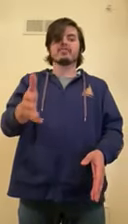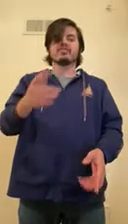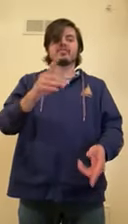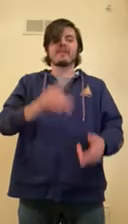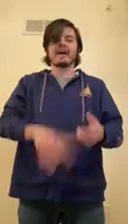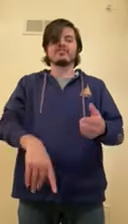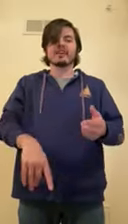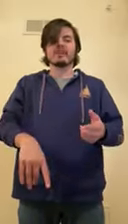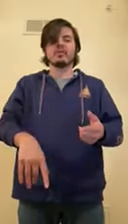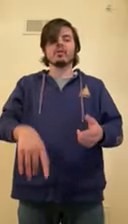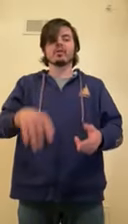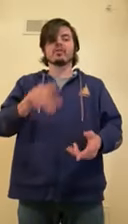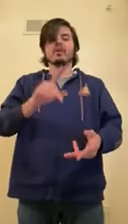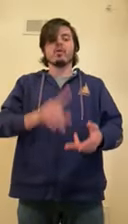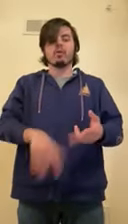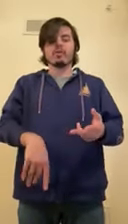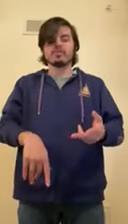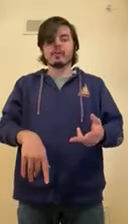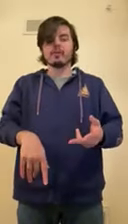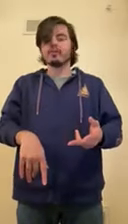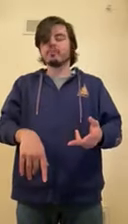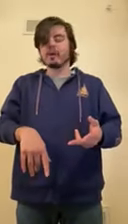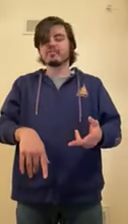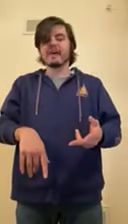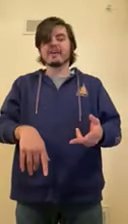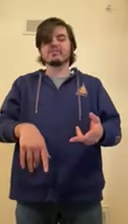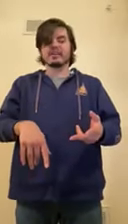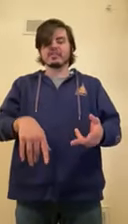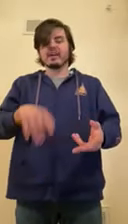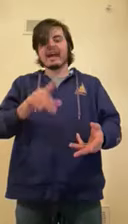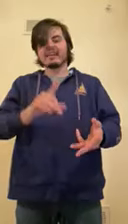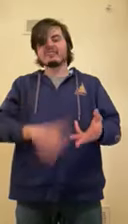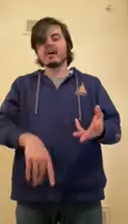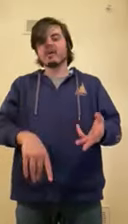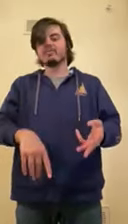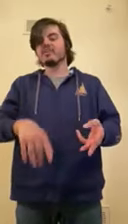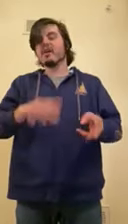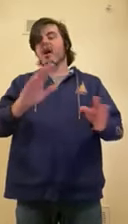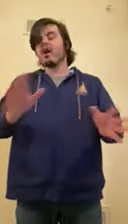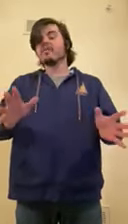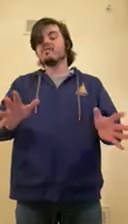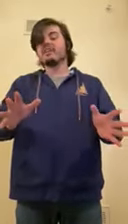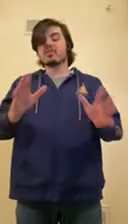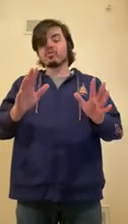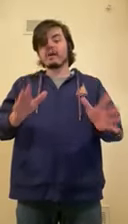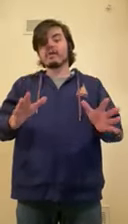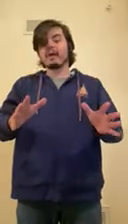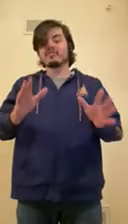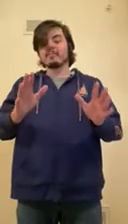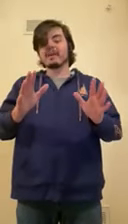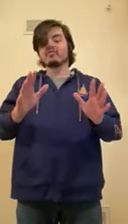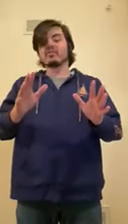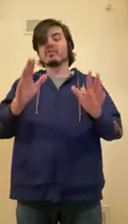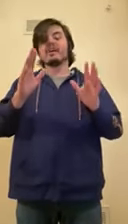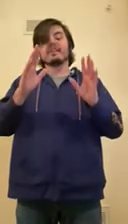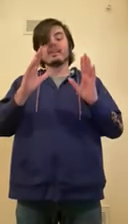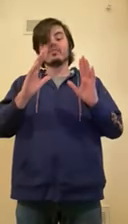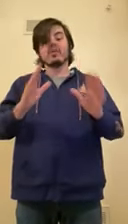such as factcheck.org, Washington Post Fact Checker, and Snopes. All of these are great ways to make sure that you don't